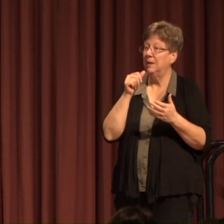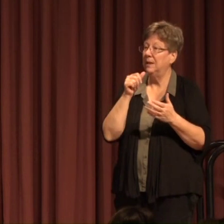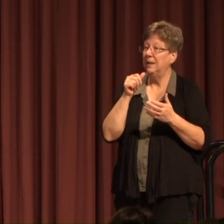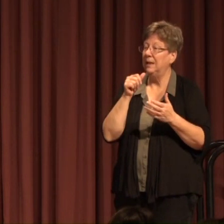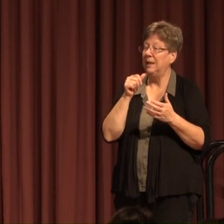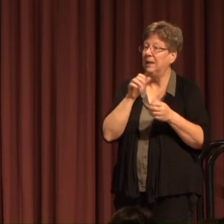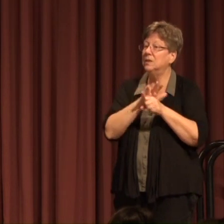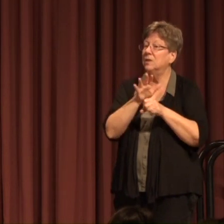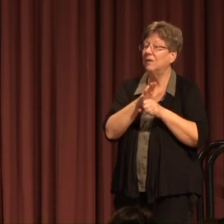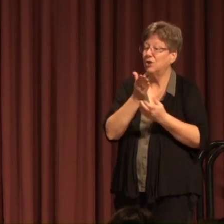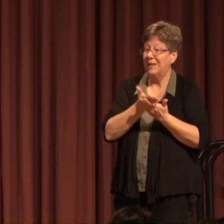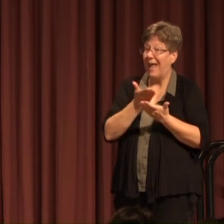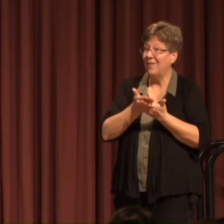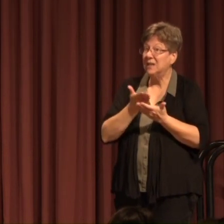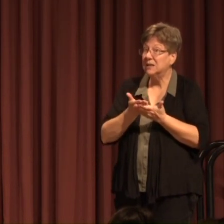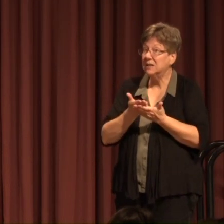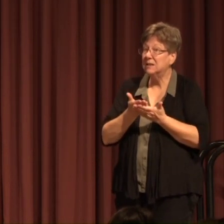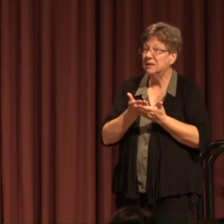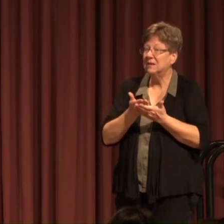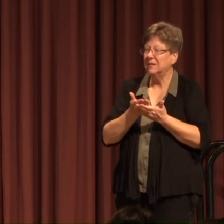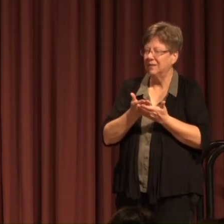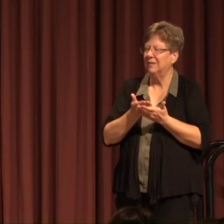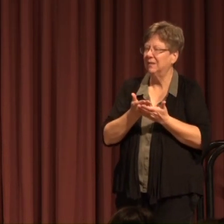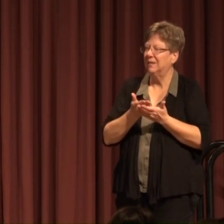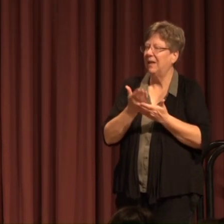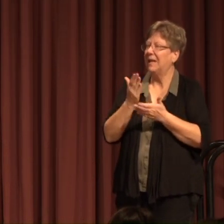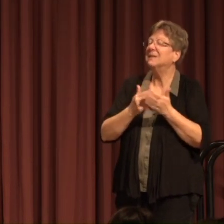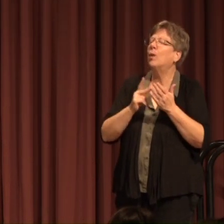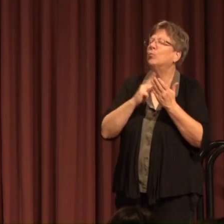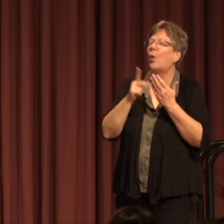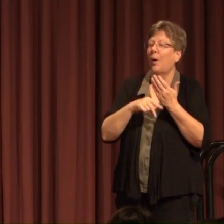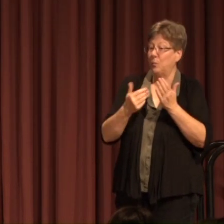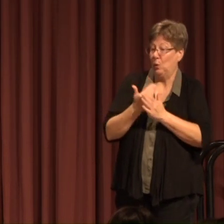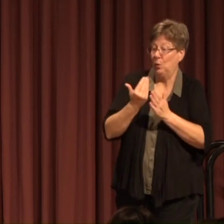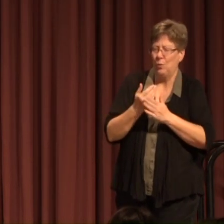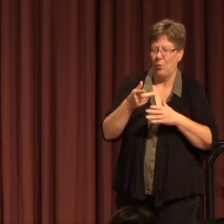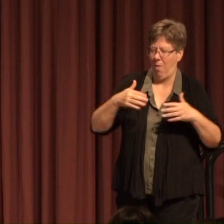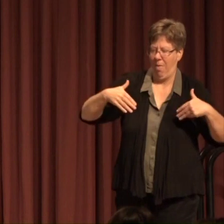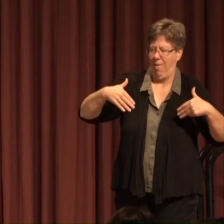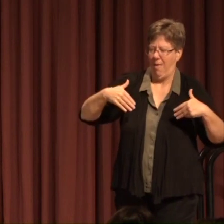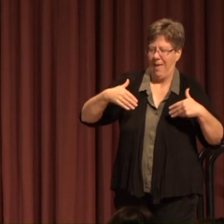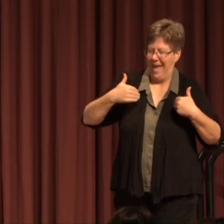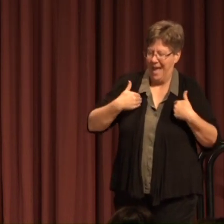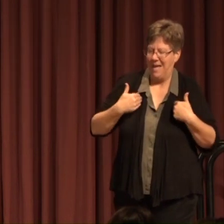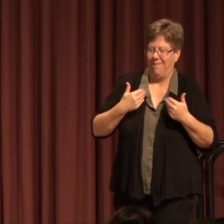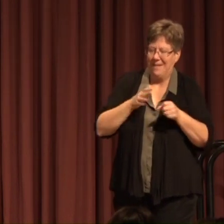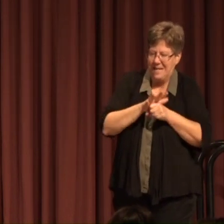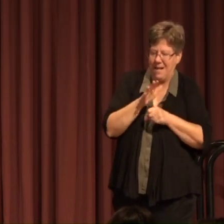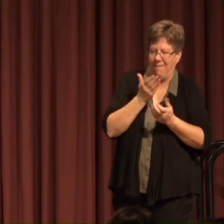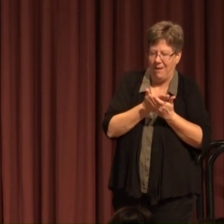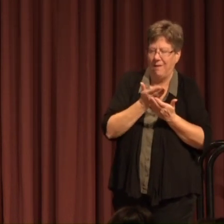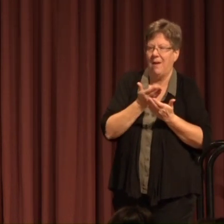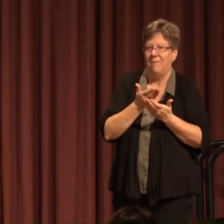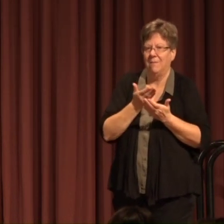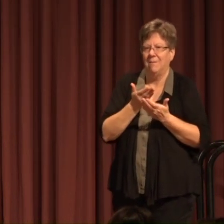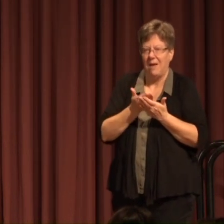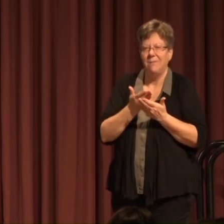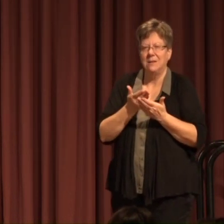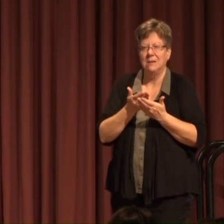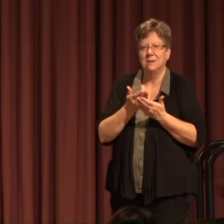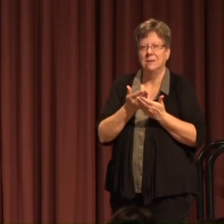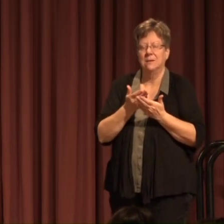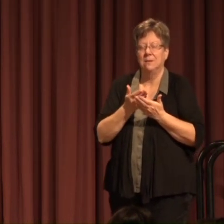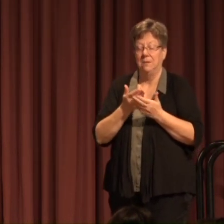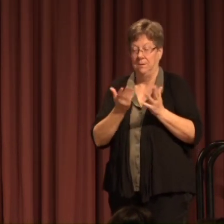our new programs? Is it kind of in the middle where it is Should be considered For development